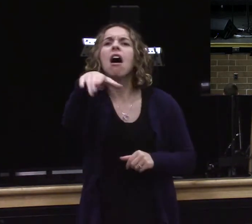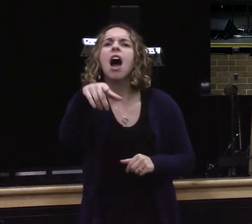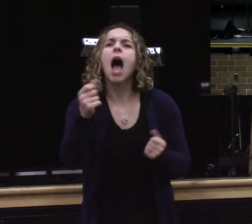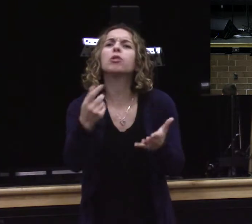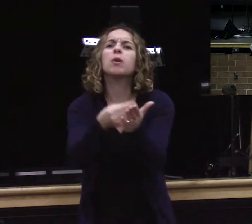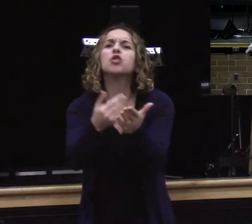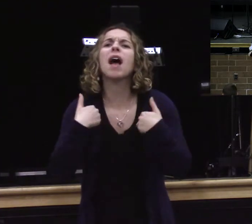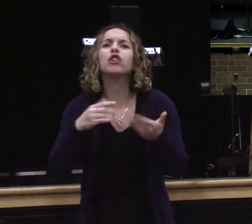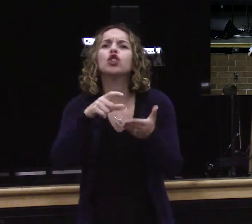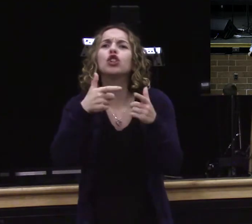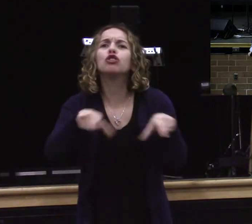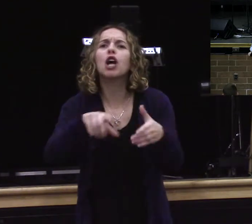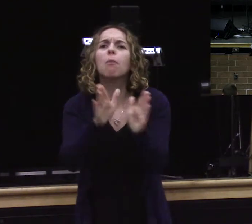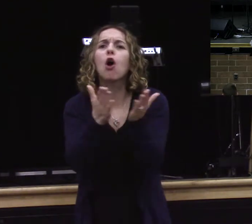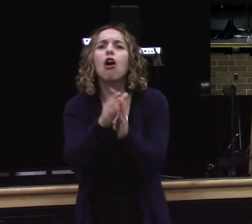checkbooks.